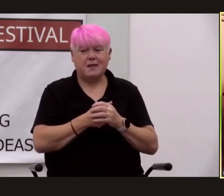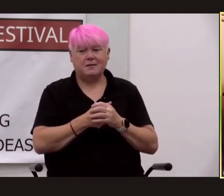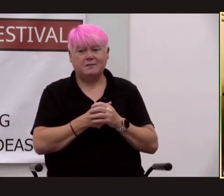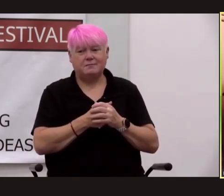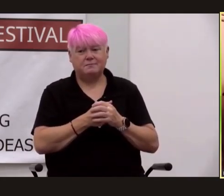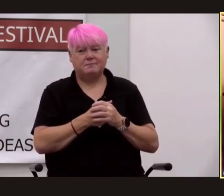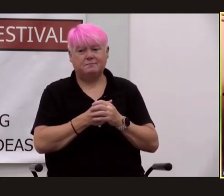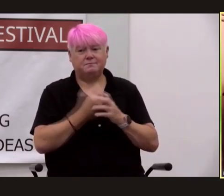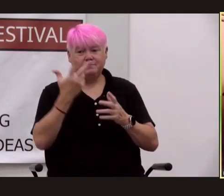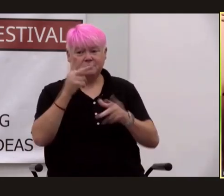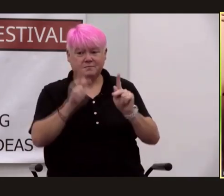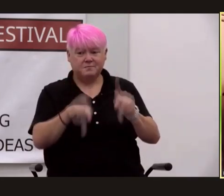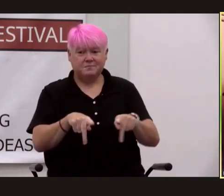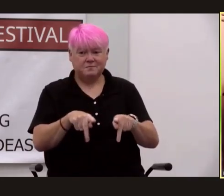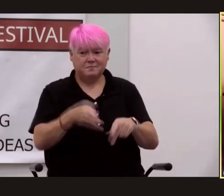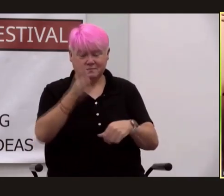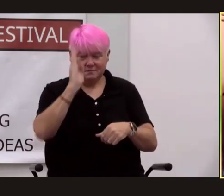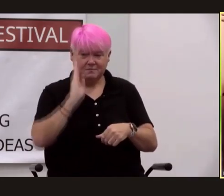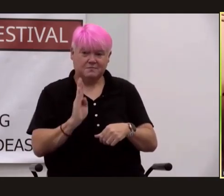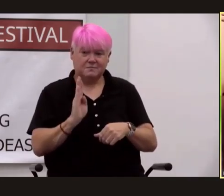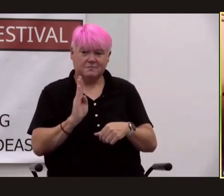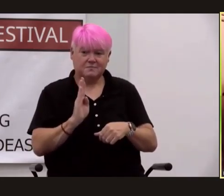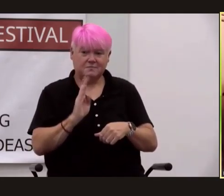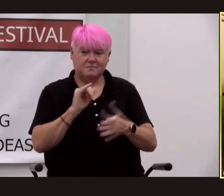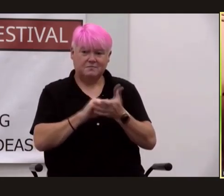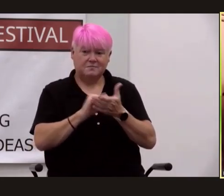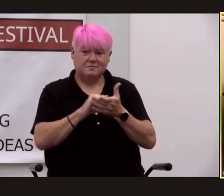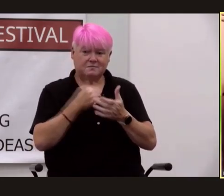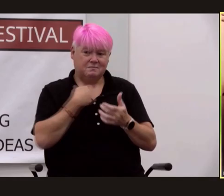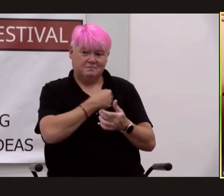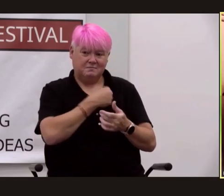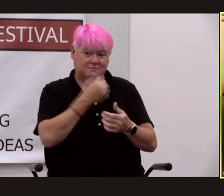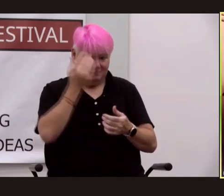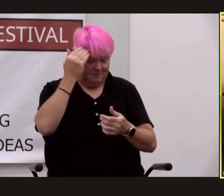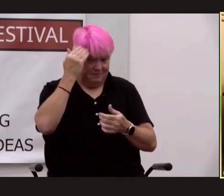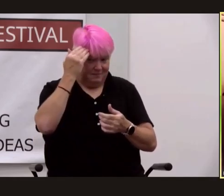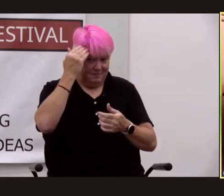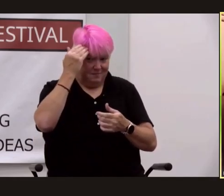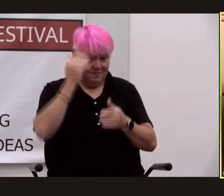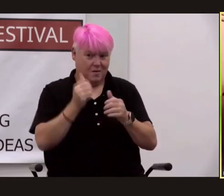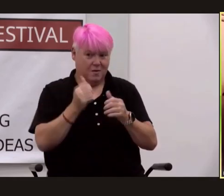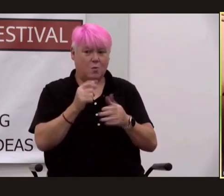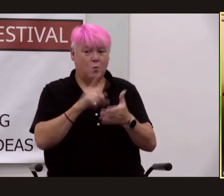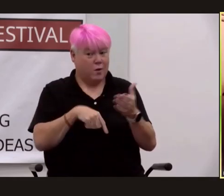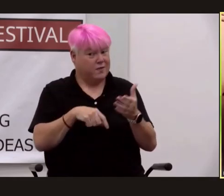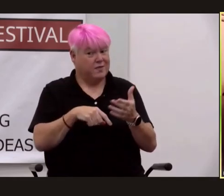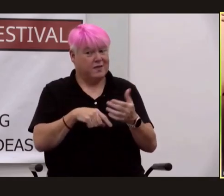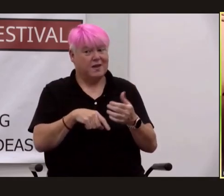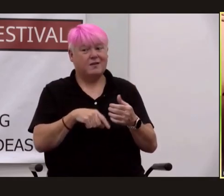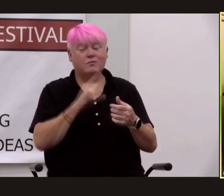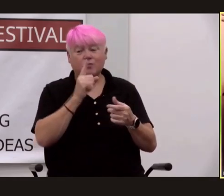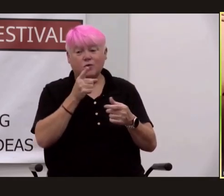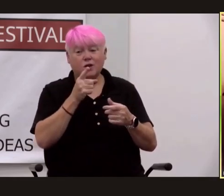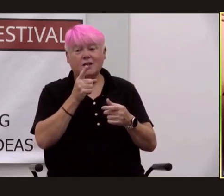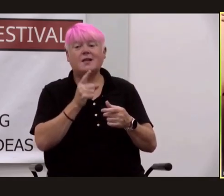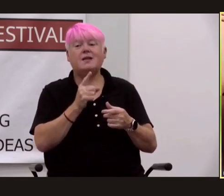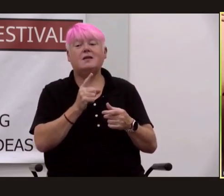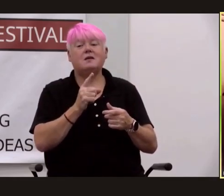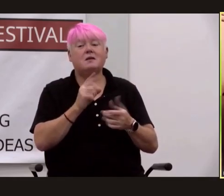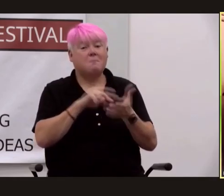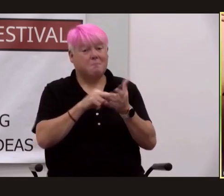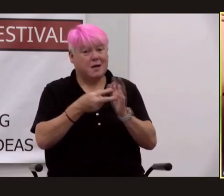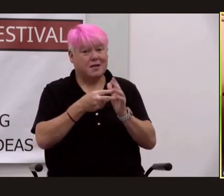god she'd say and now he knew what that truly meant the trinity he didn't believe in